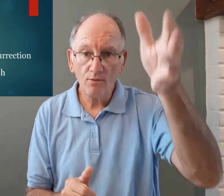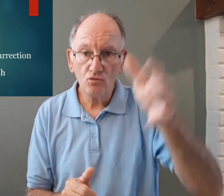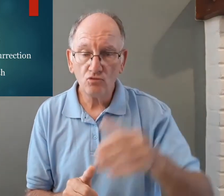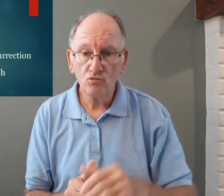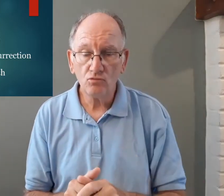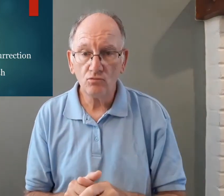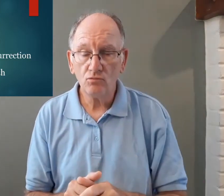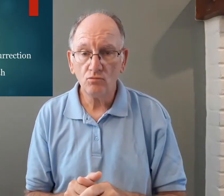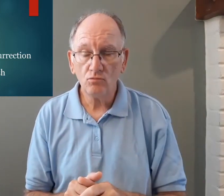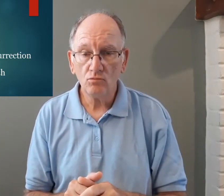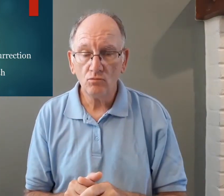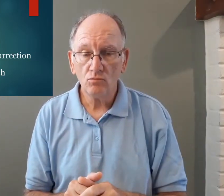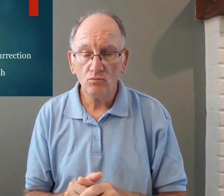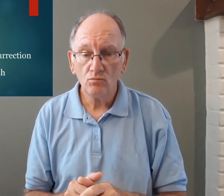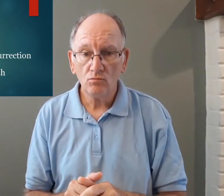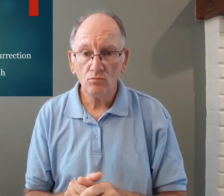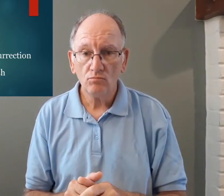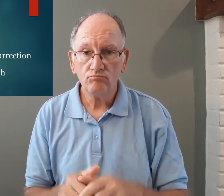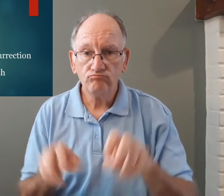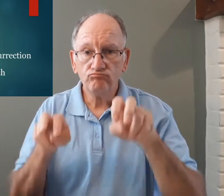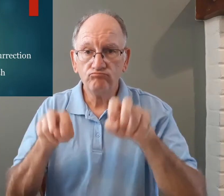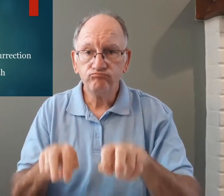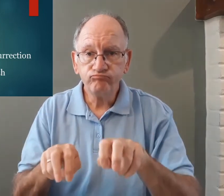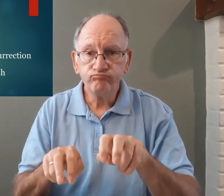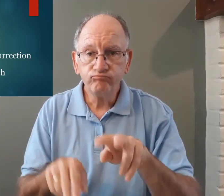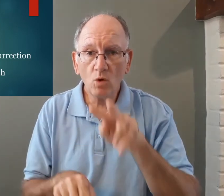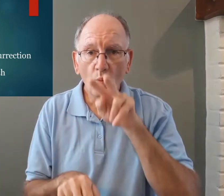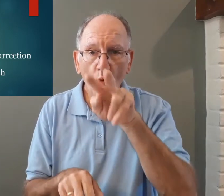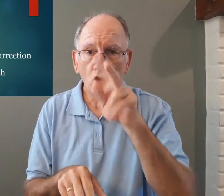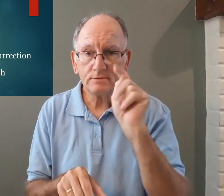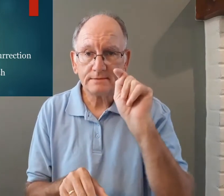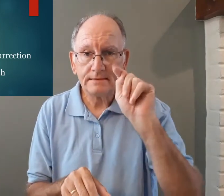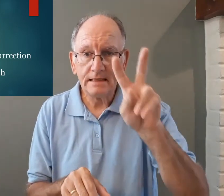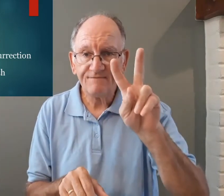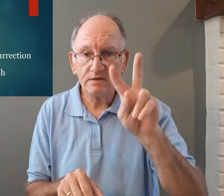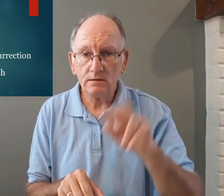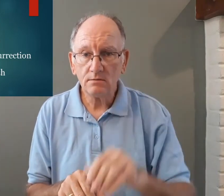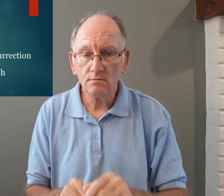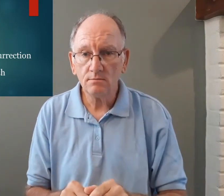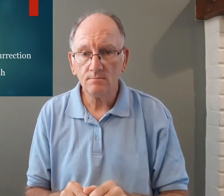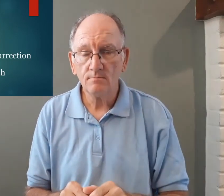you have a grandson with his grandfather they're sitting side by side watching TV